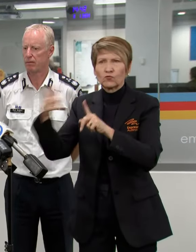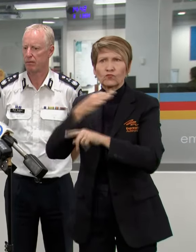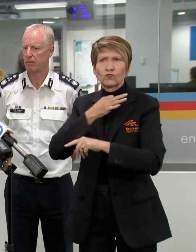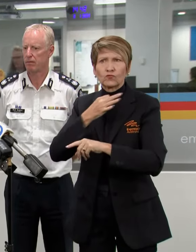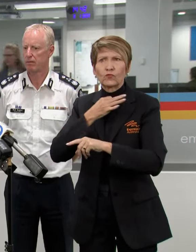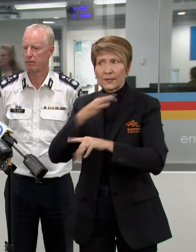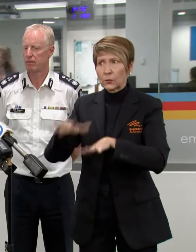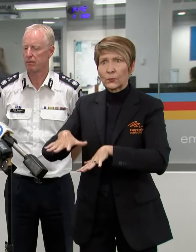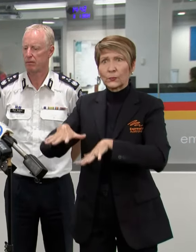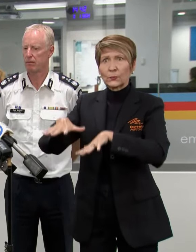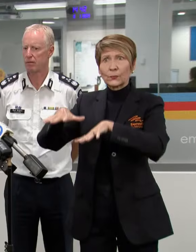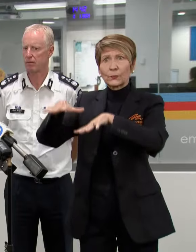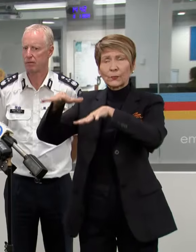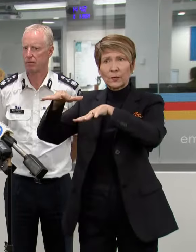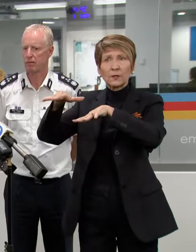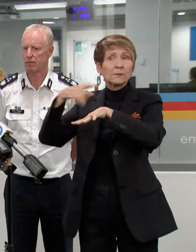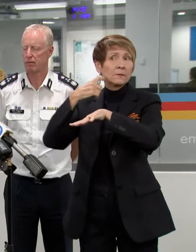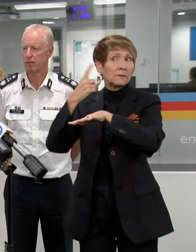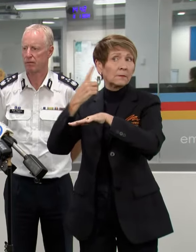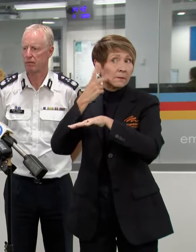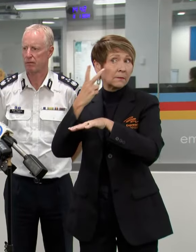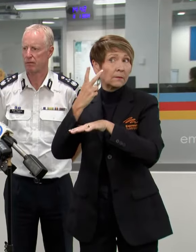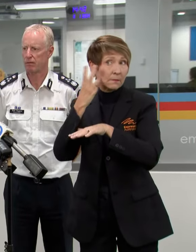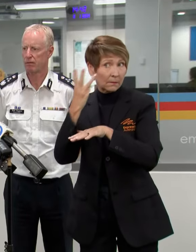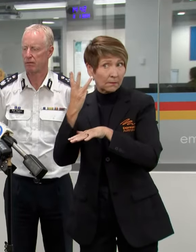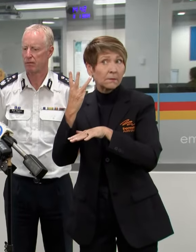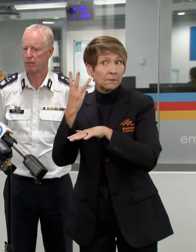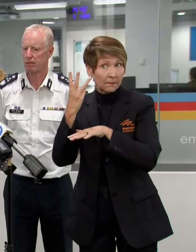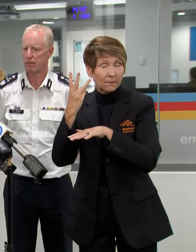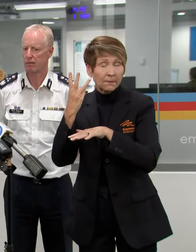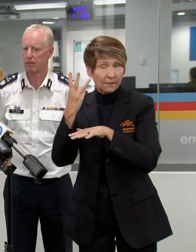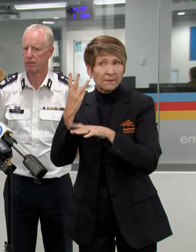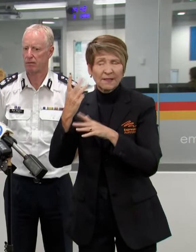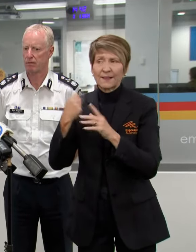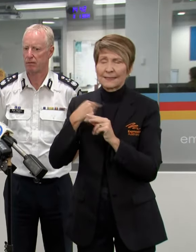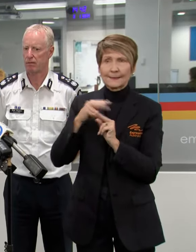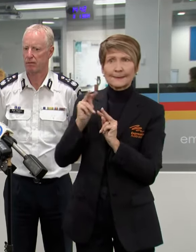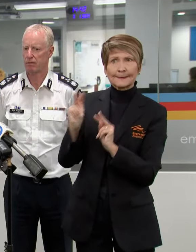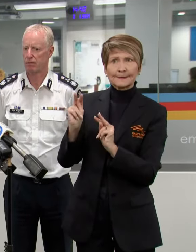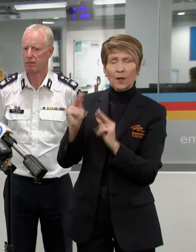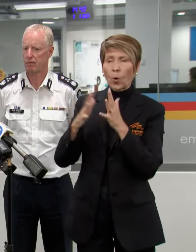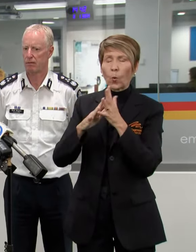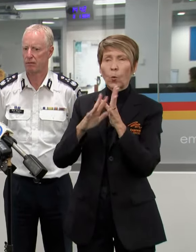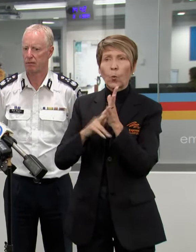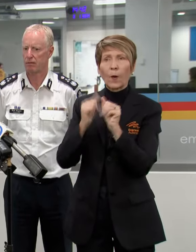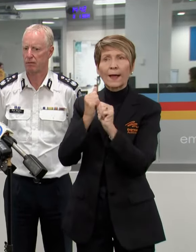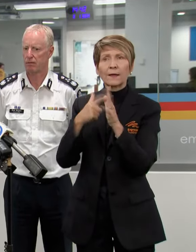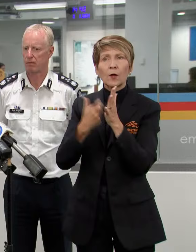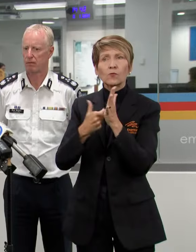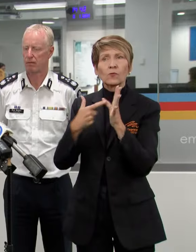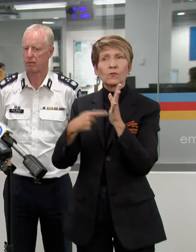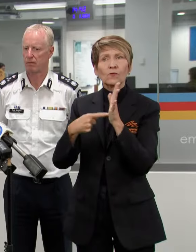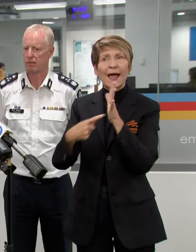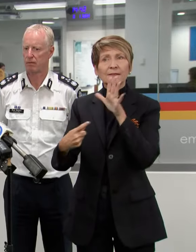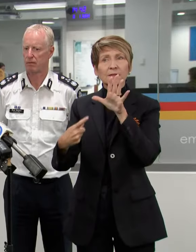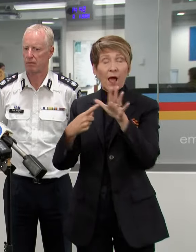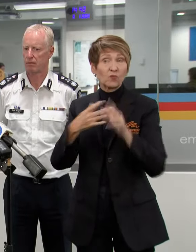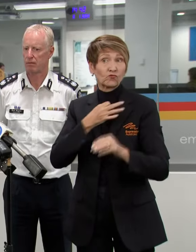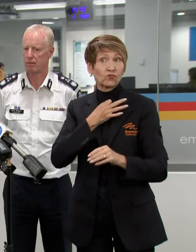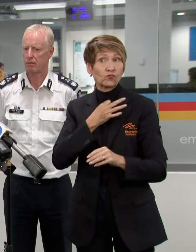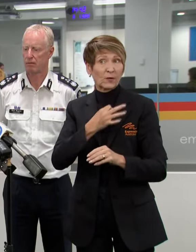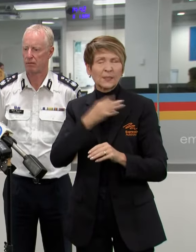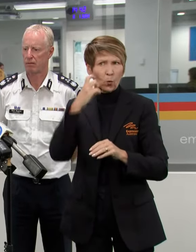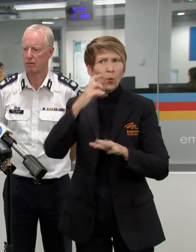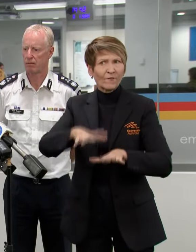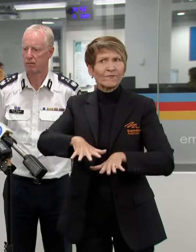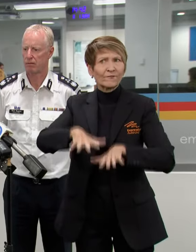moderate flood levels over these coming days. And we are also likely to see Wangaratta come under risk of flooding in the coming days